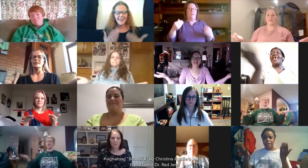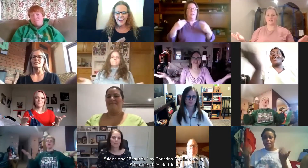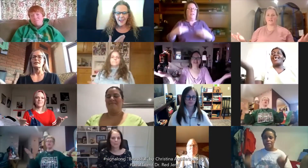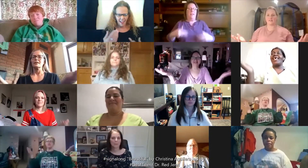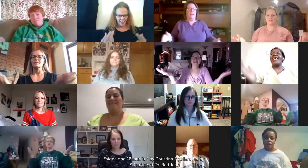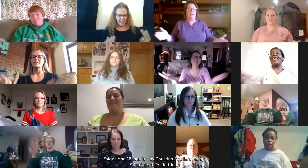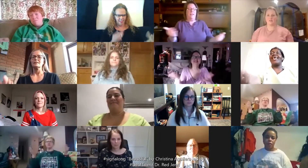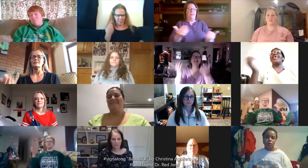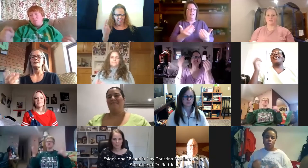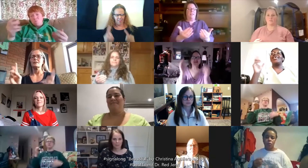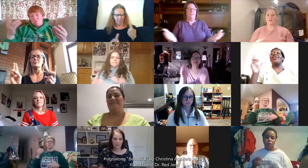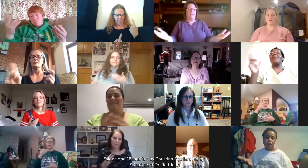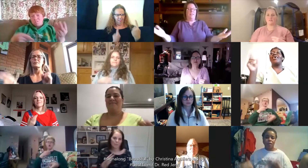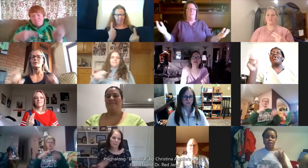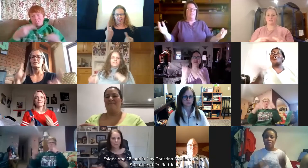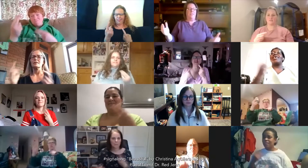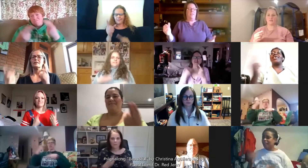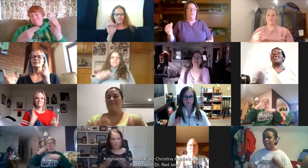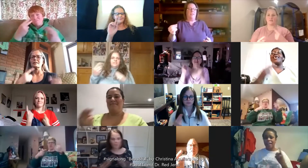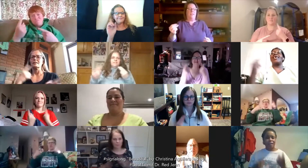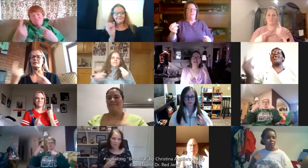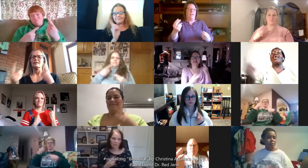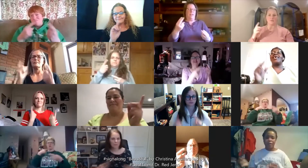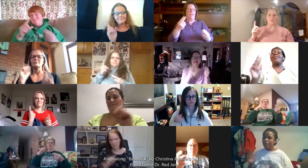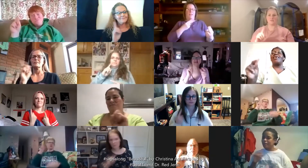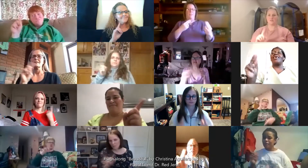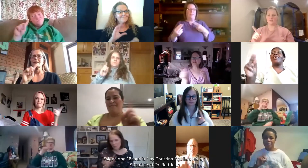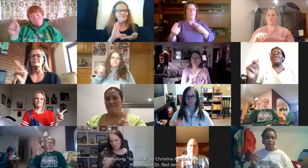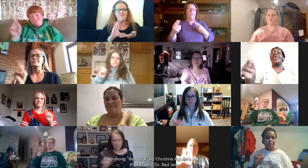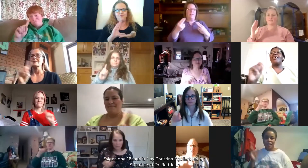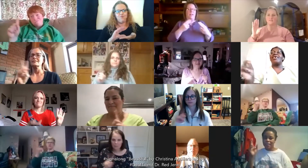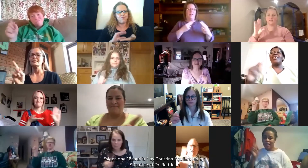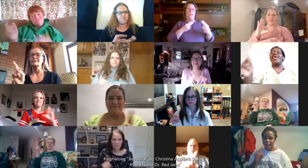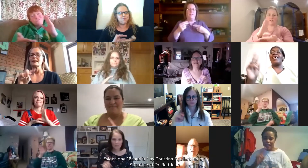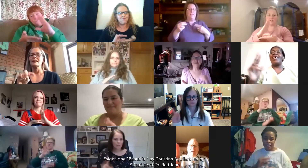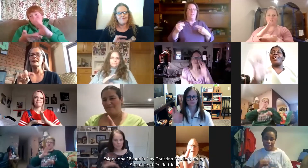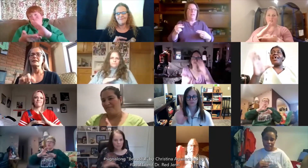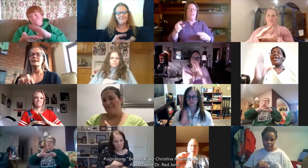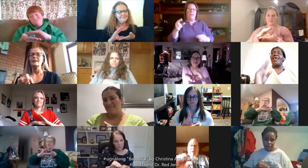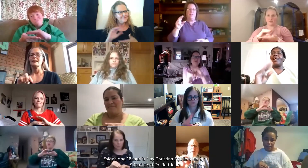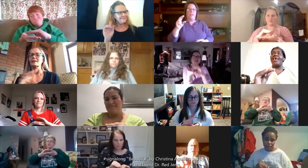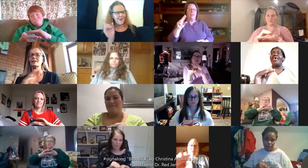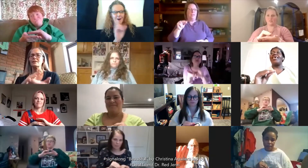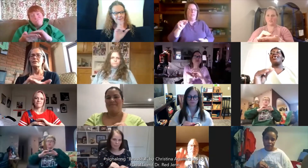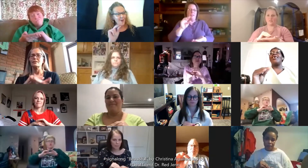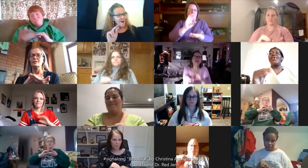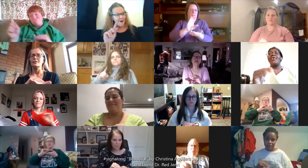yes, words can't bring me down, oh, no,